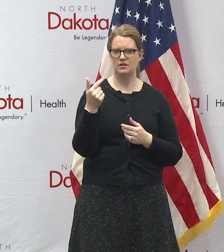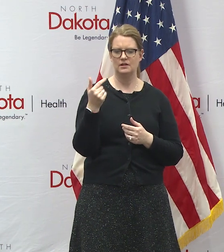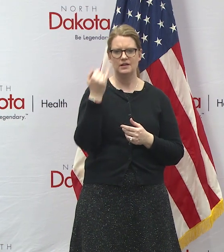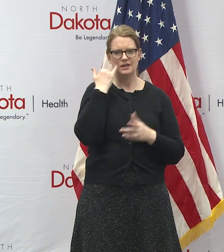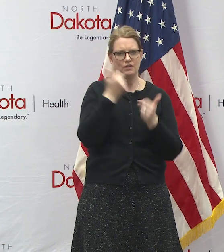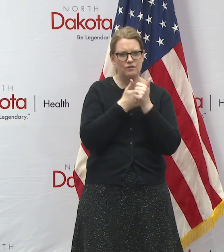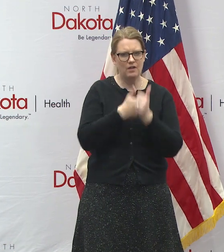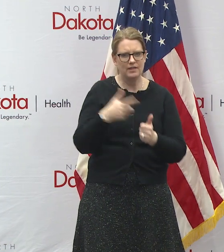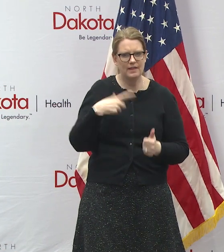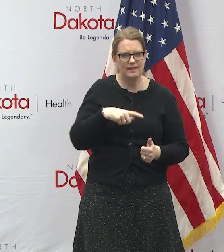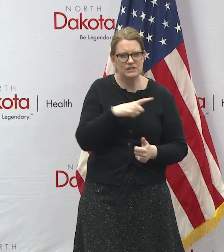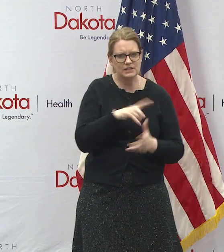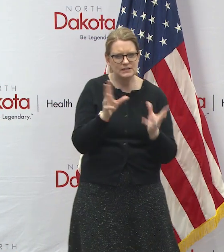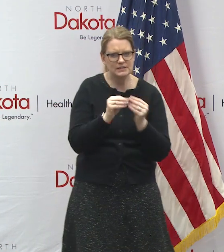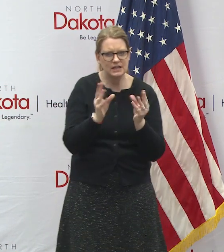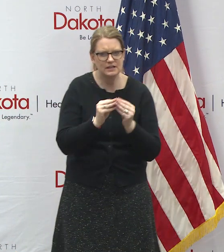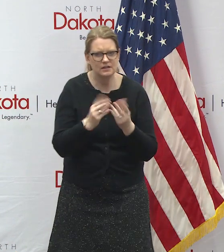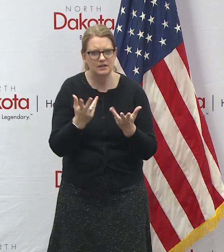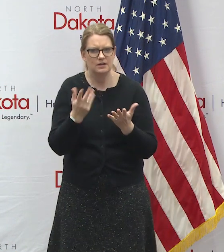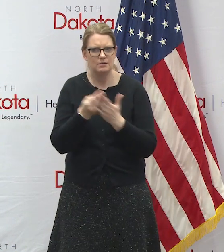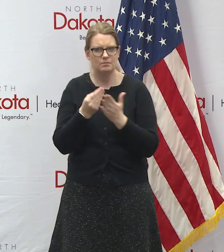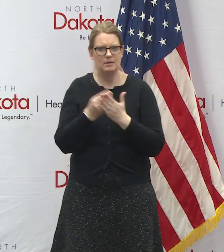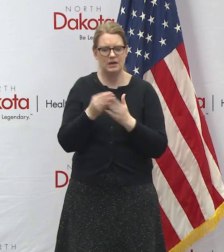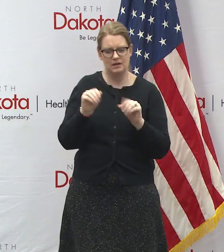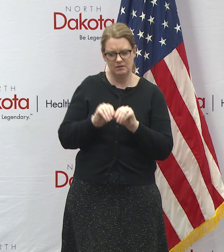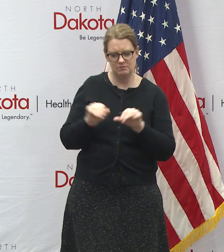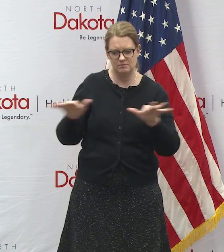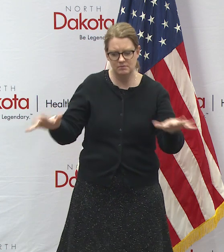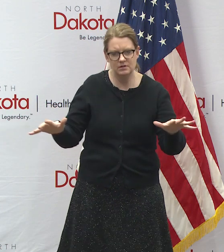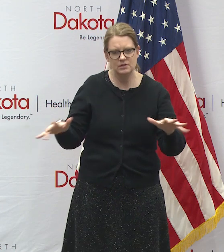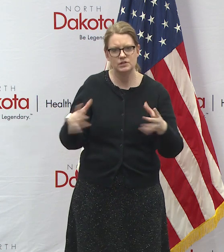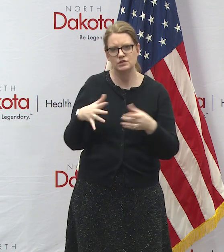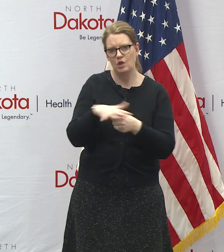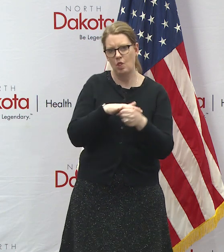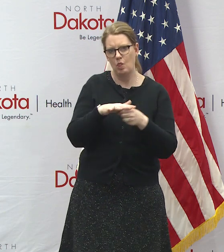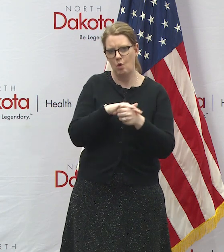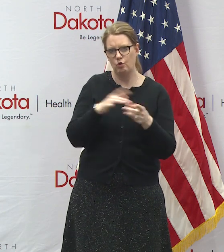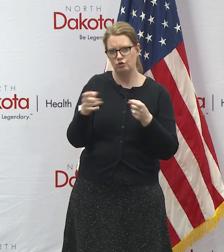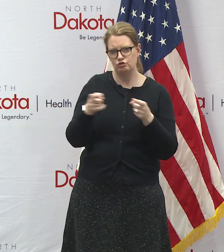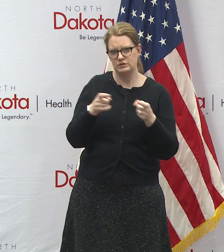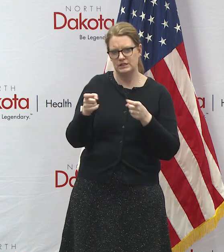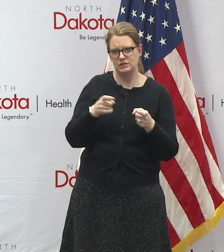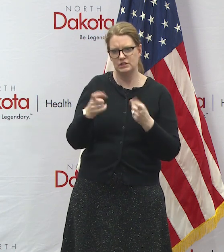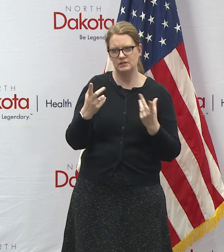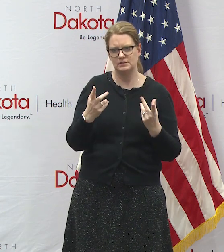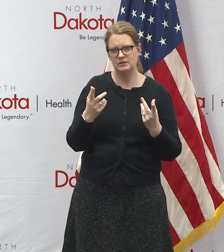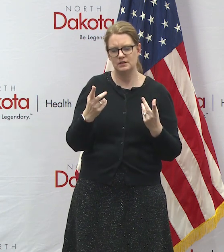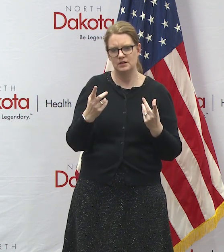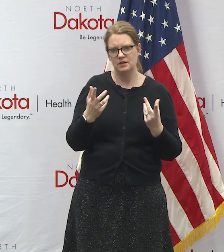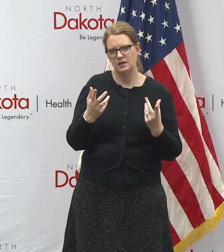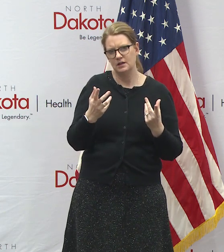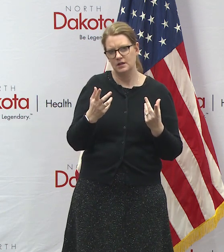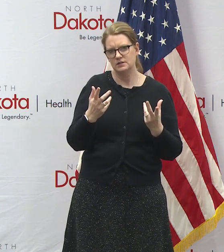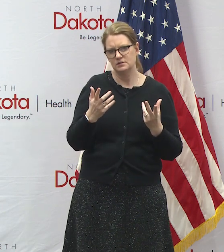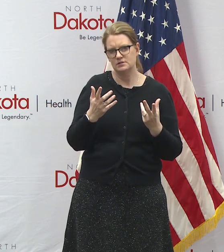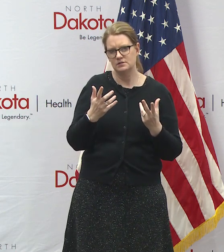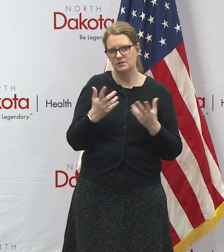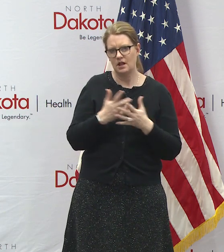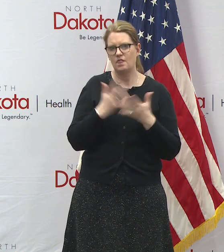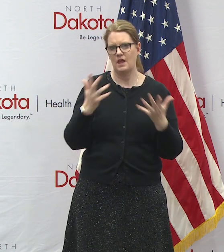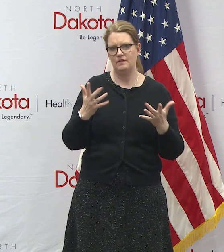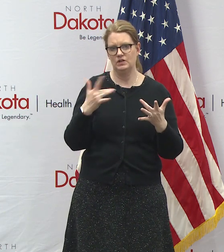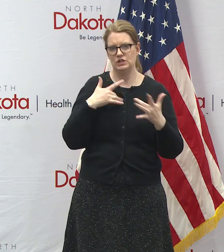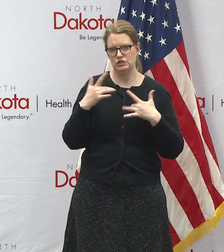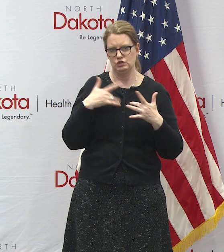legislative session where infrastructure dollars are going back out to local jurisdictions and so it's of it's of quite a bit of concern